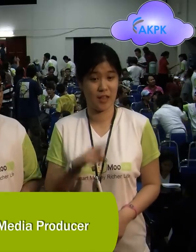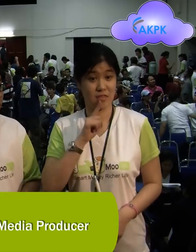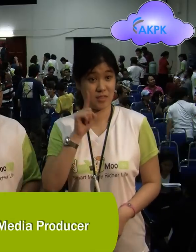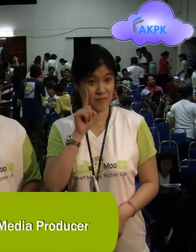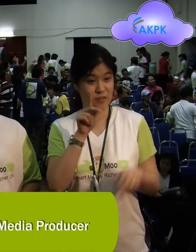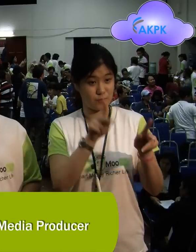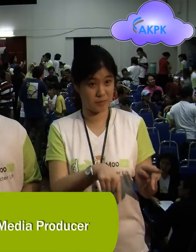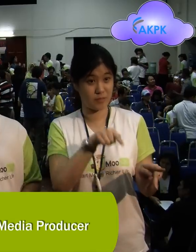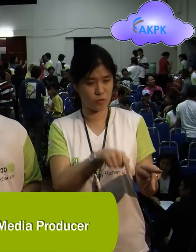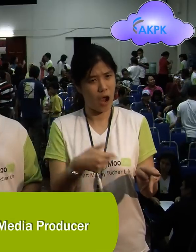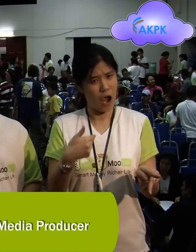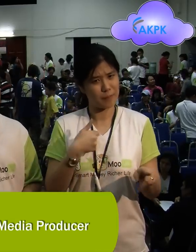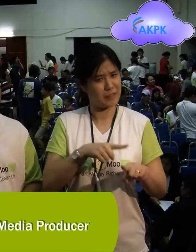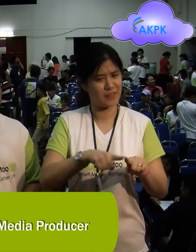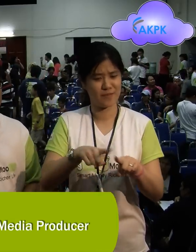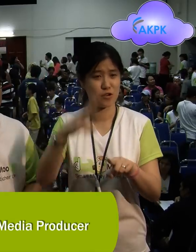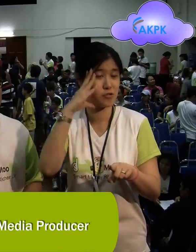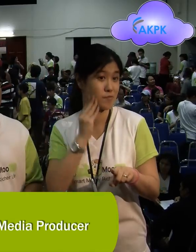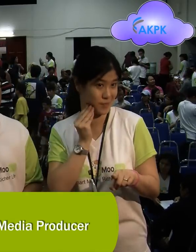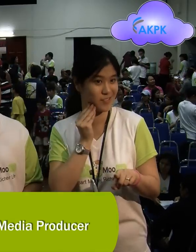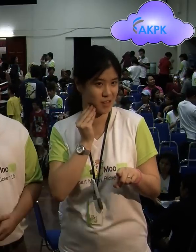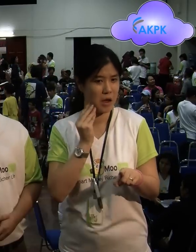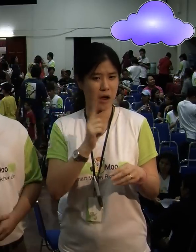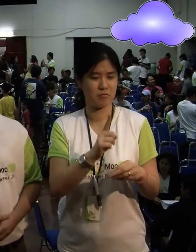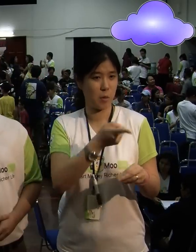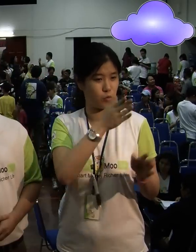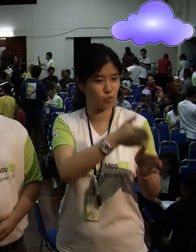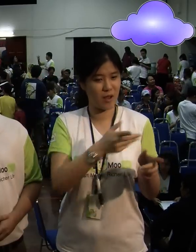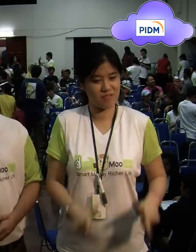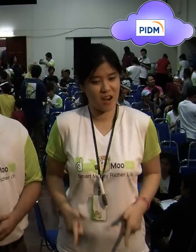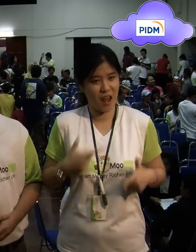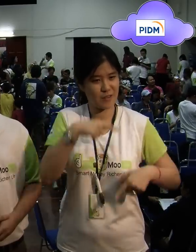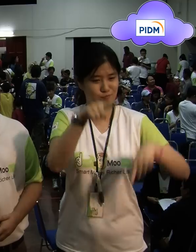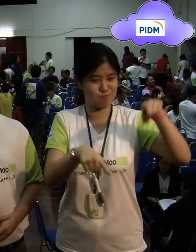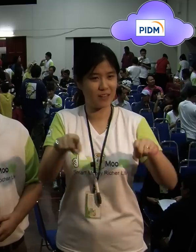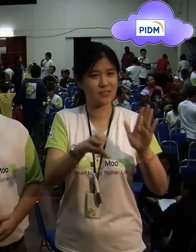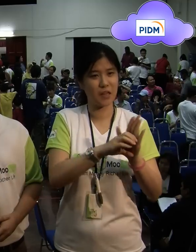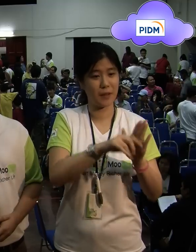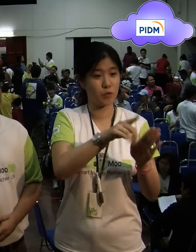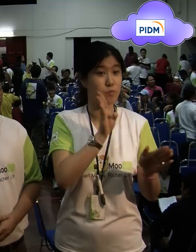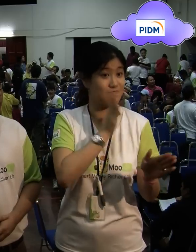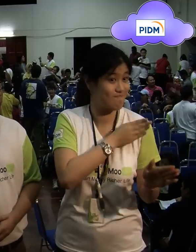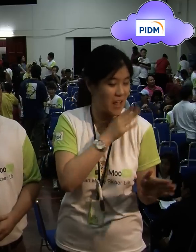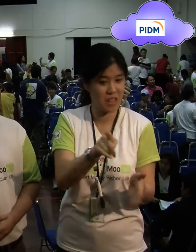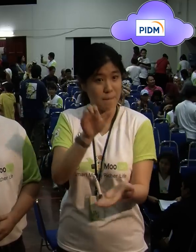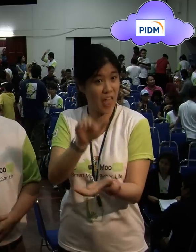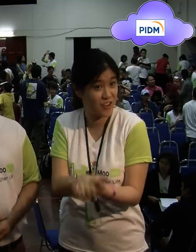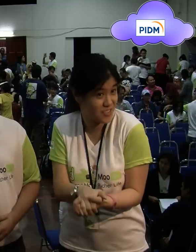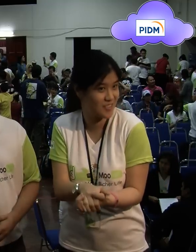Deaf people have different experiences. It varies depending on their life situation. For example, if he's a bachelor